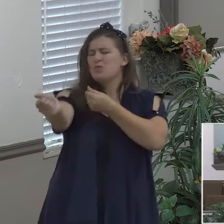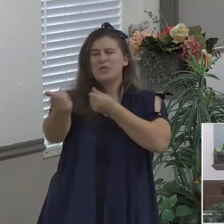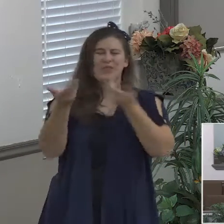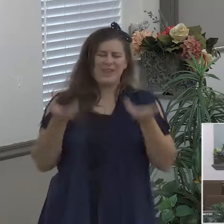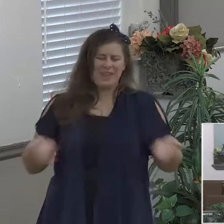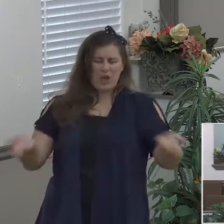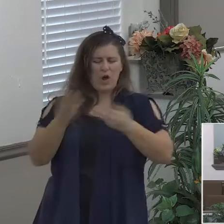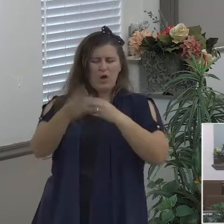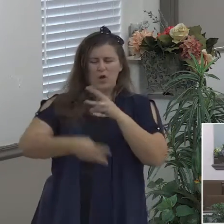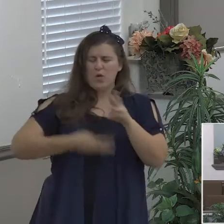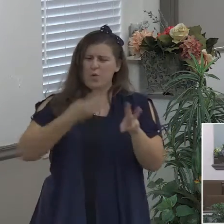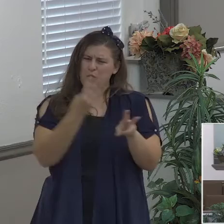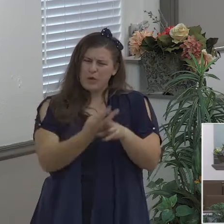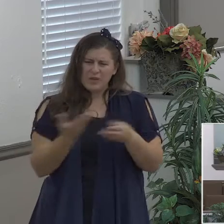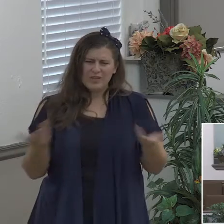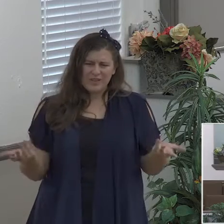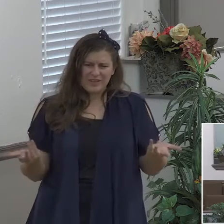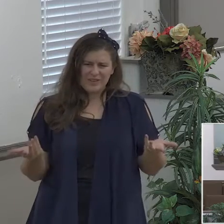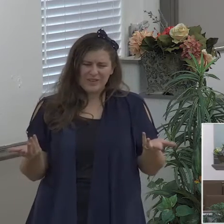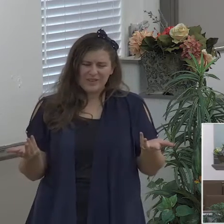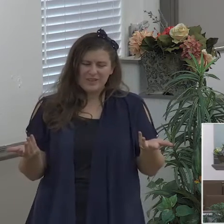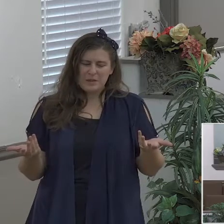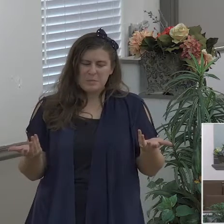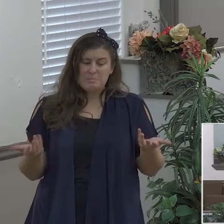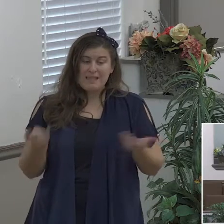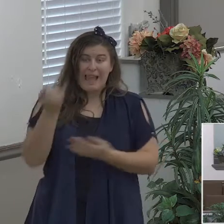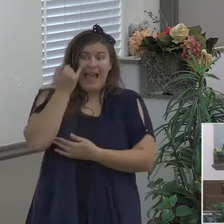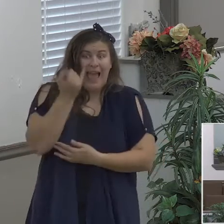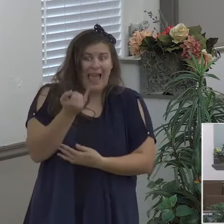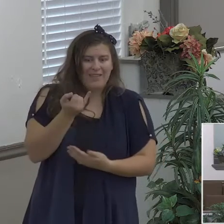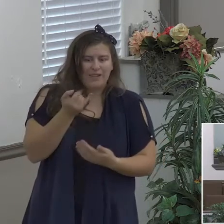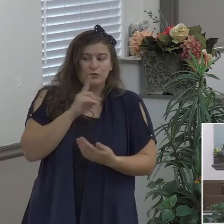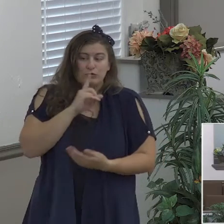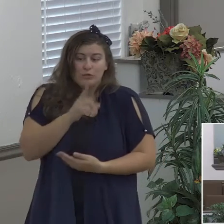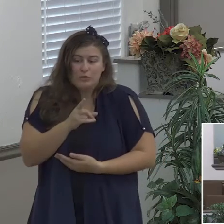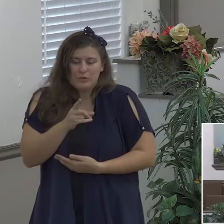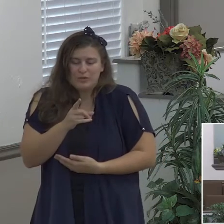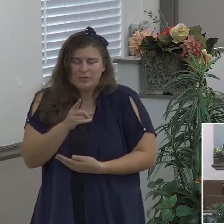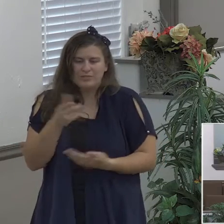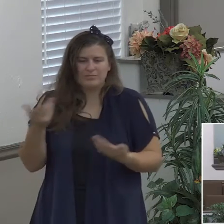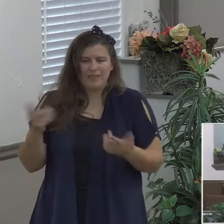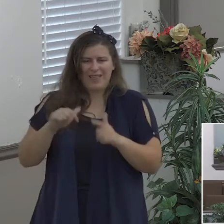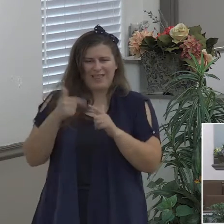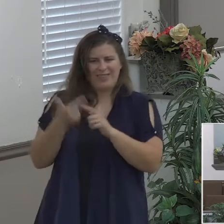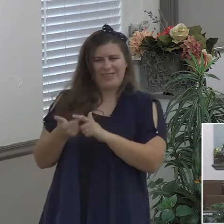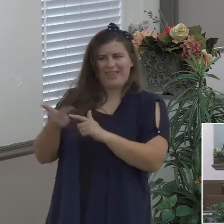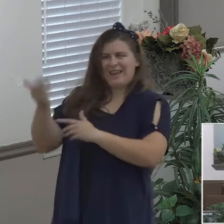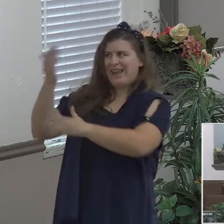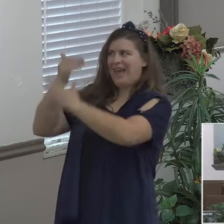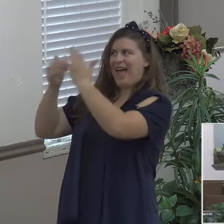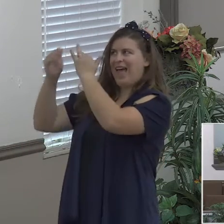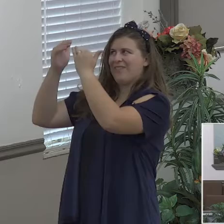then heaven might not be as special as we know that it's going to be